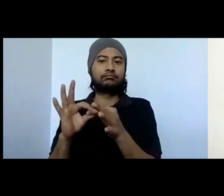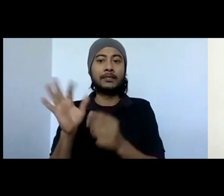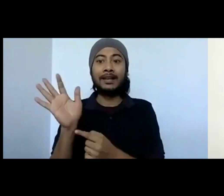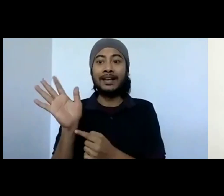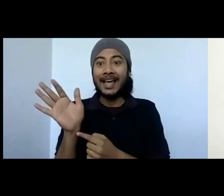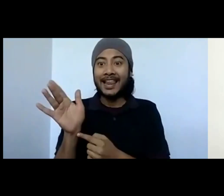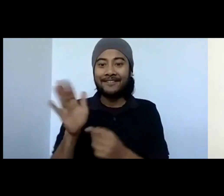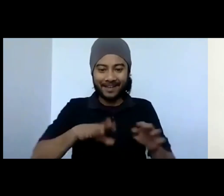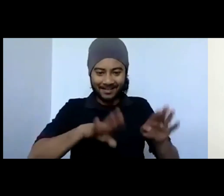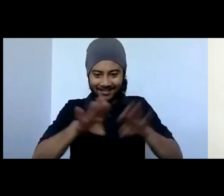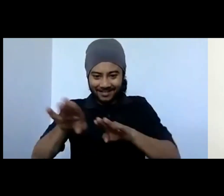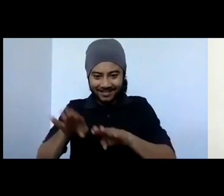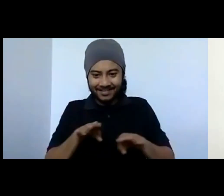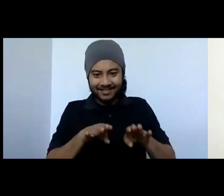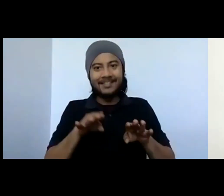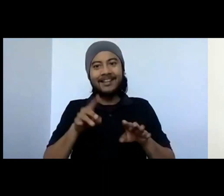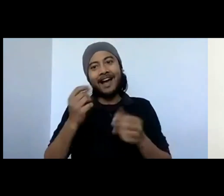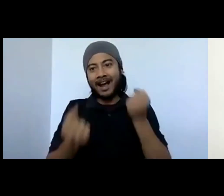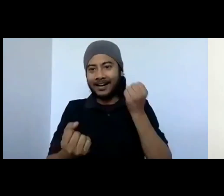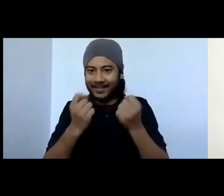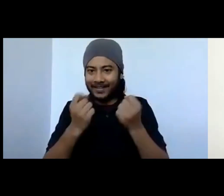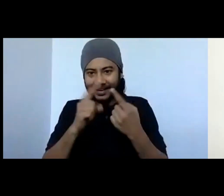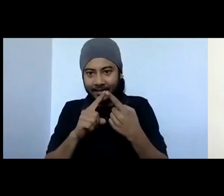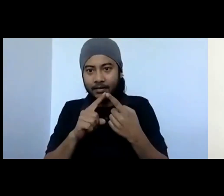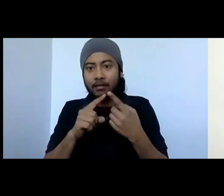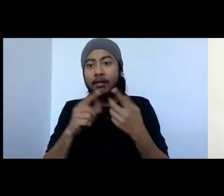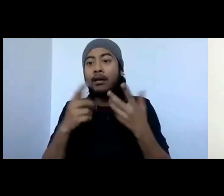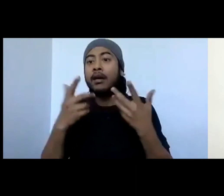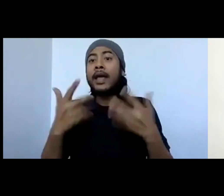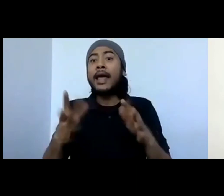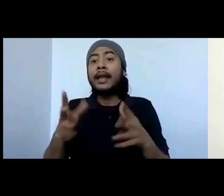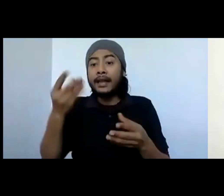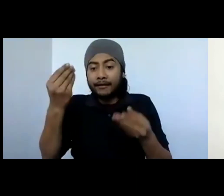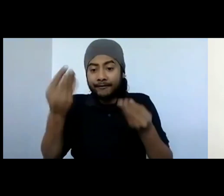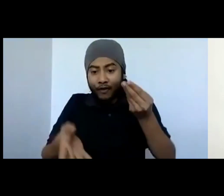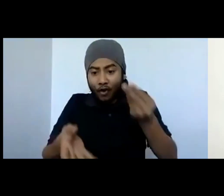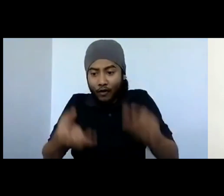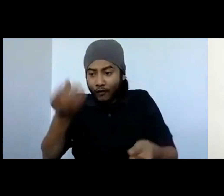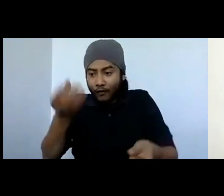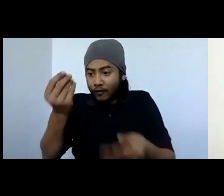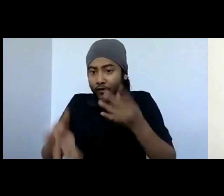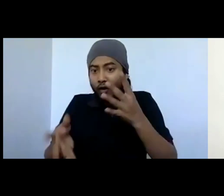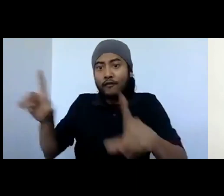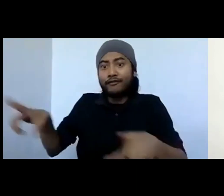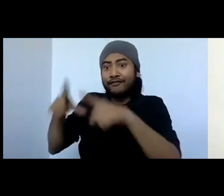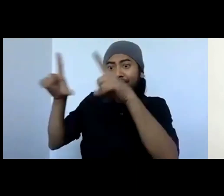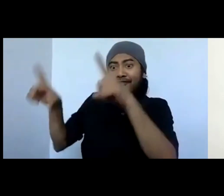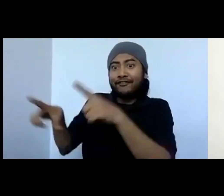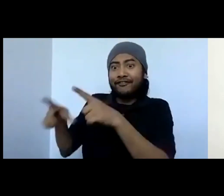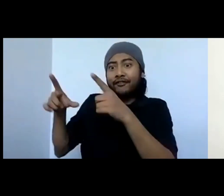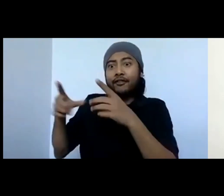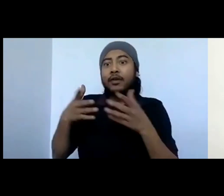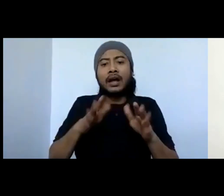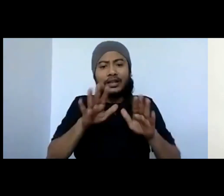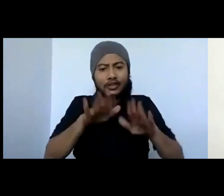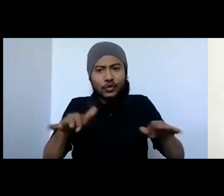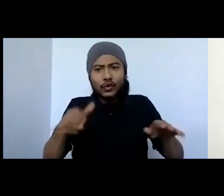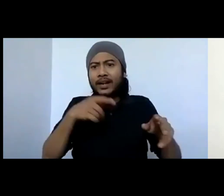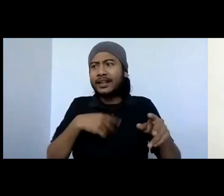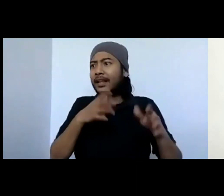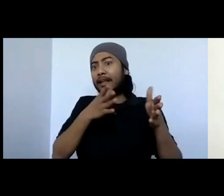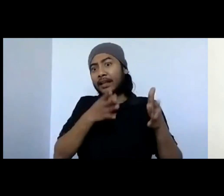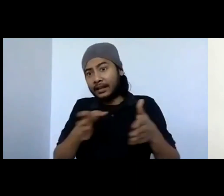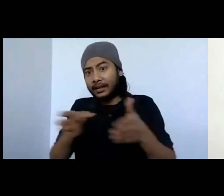just mentioned. So we collect everything that has fallen. When children are encouraged on a nature walk, we don't ask them to pluck